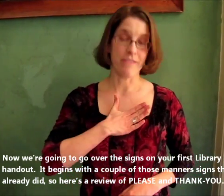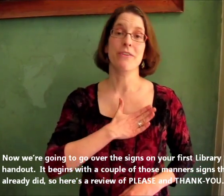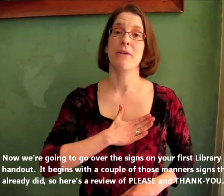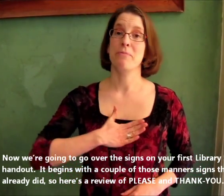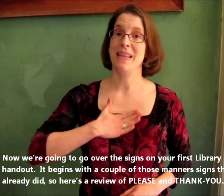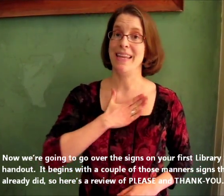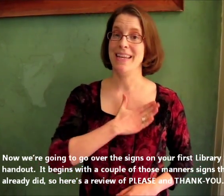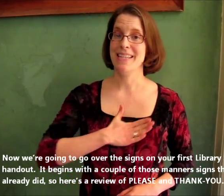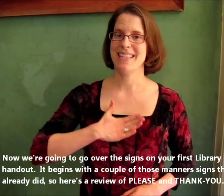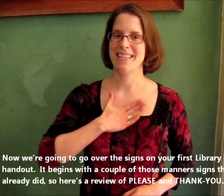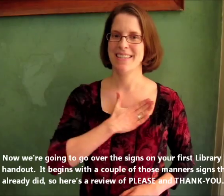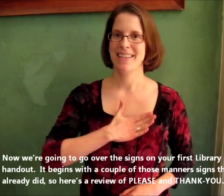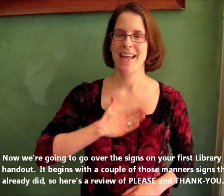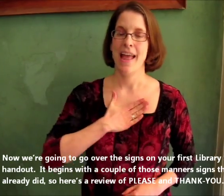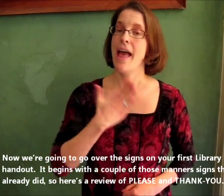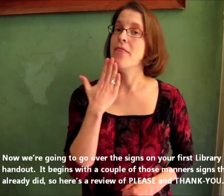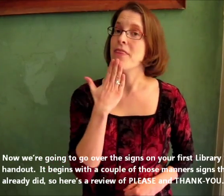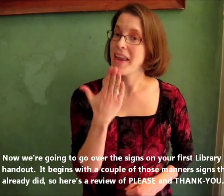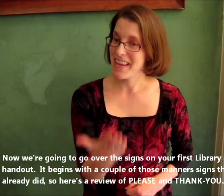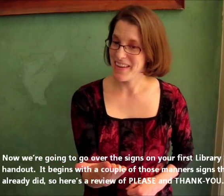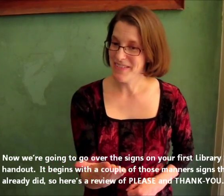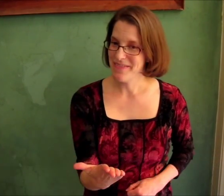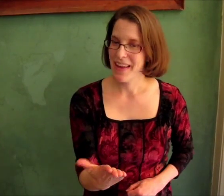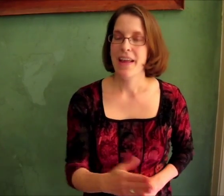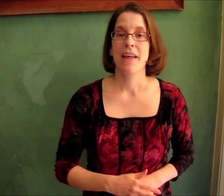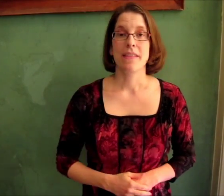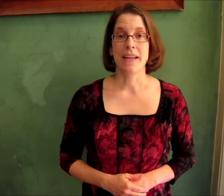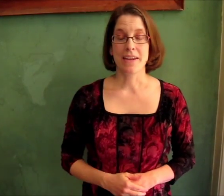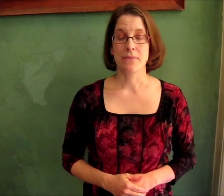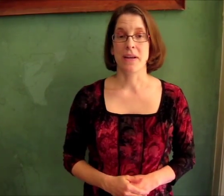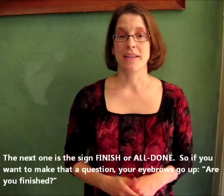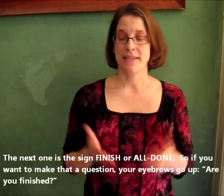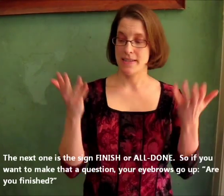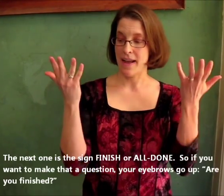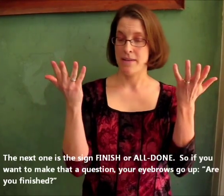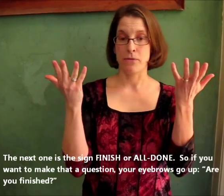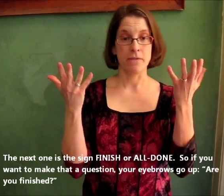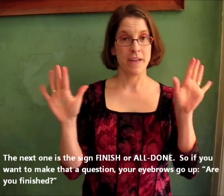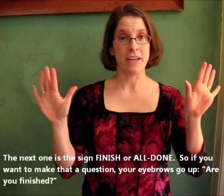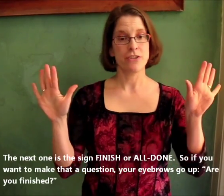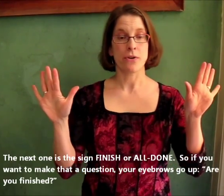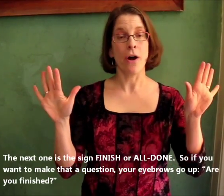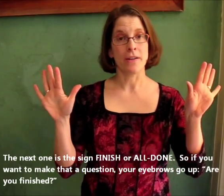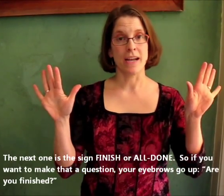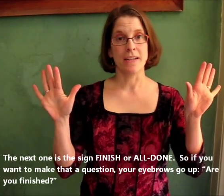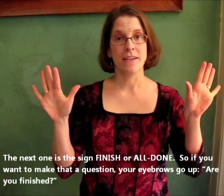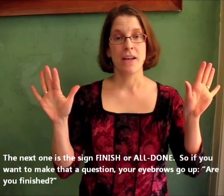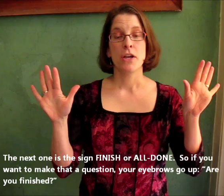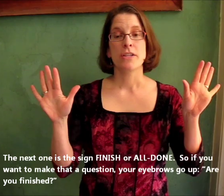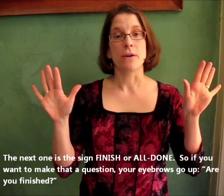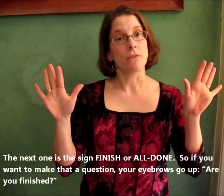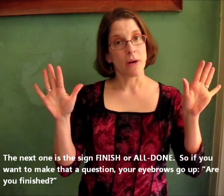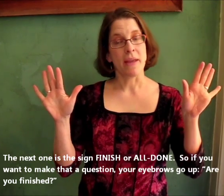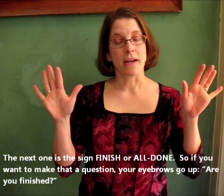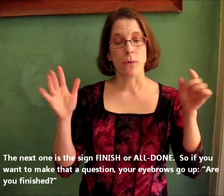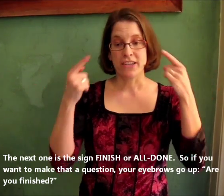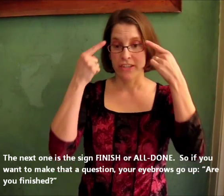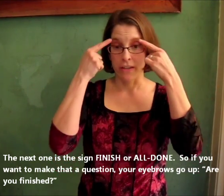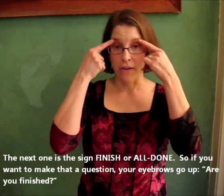review of please and thank you. The next one is the sign for finished or all done, so if you want to make it a question, your